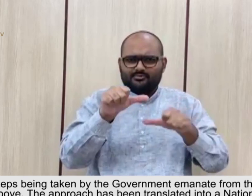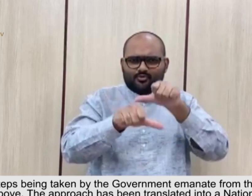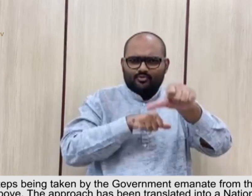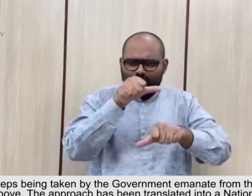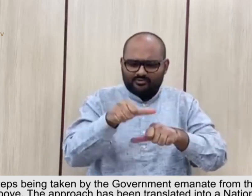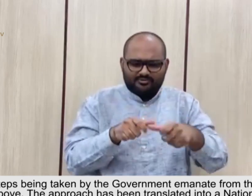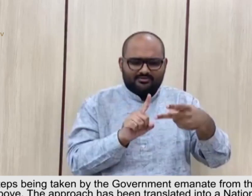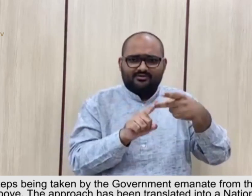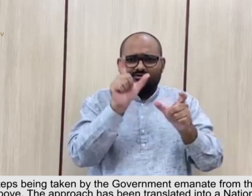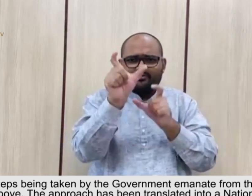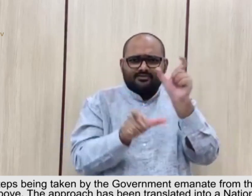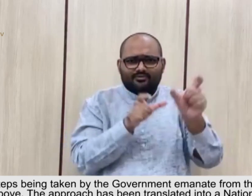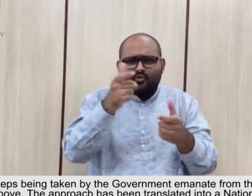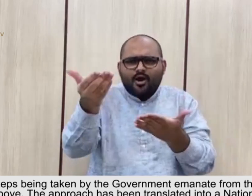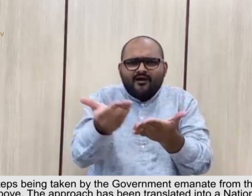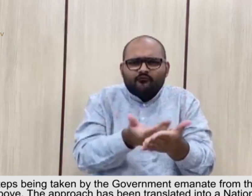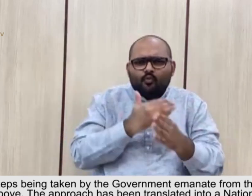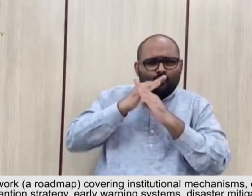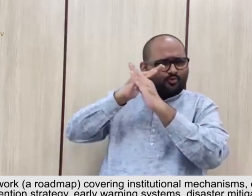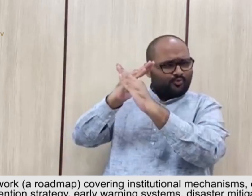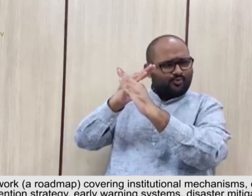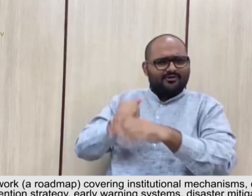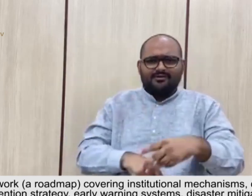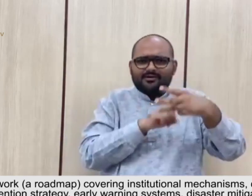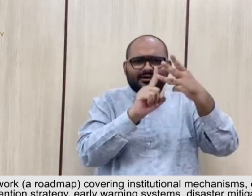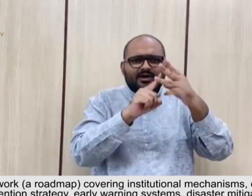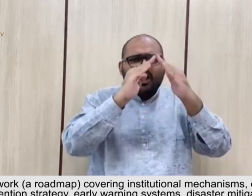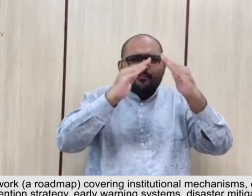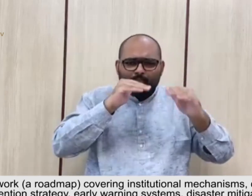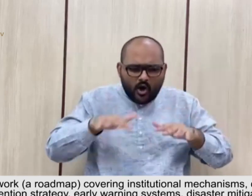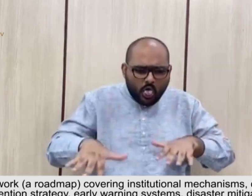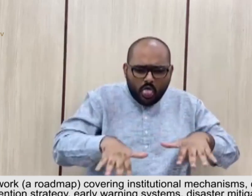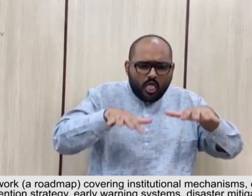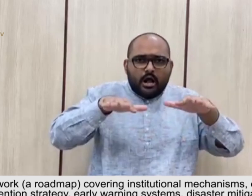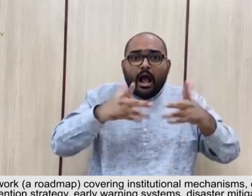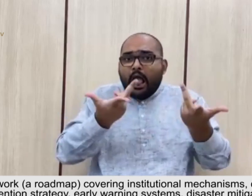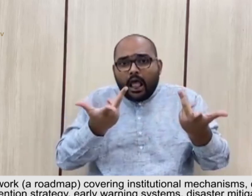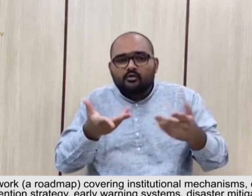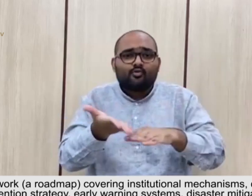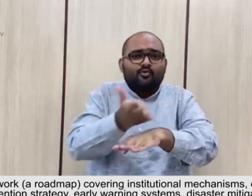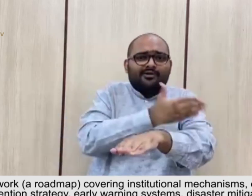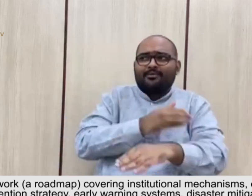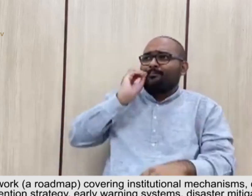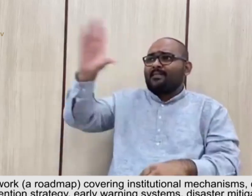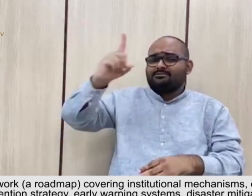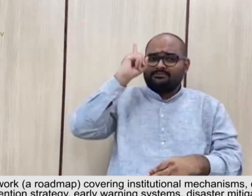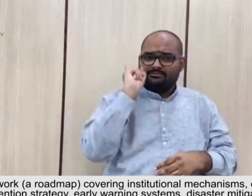has been translated into a national disaster framework, a roadmap covering institutional mechanisms, disaster prevention strategy,